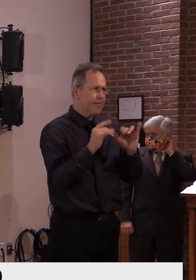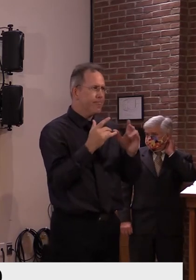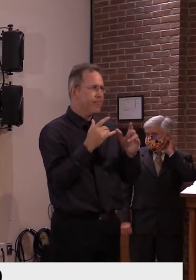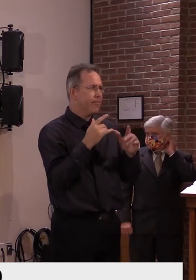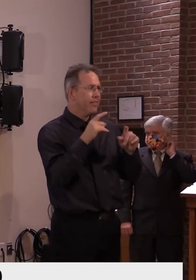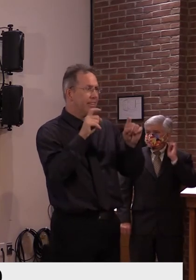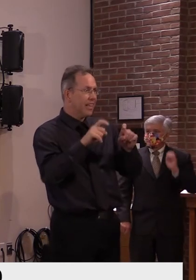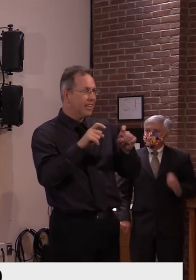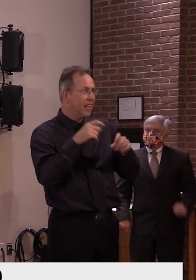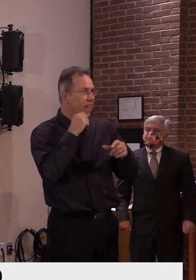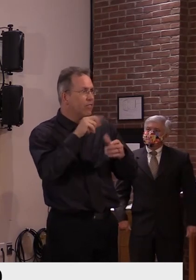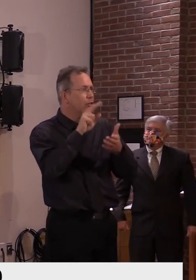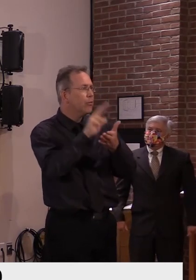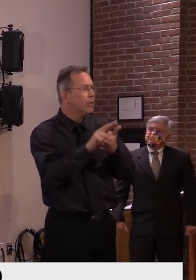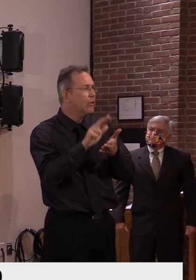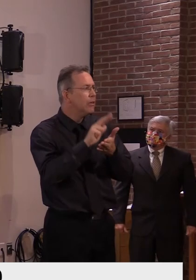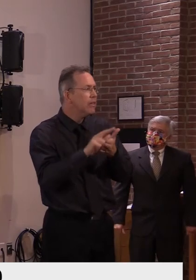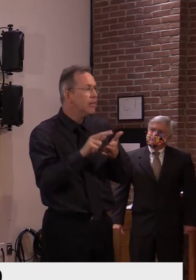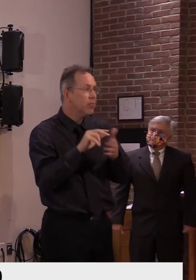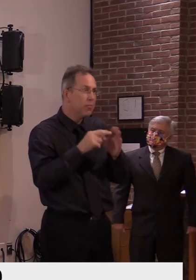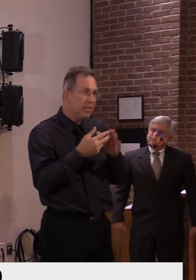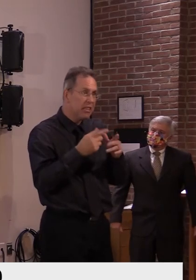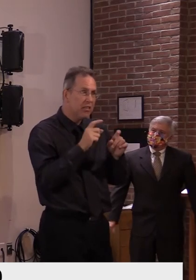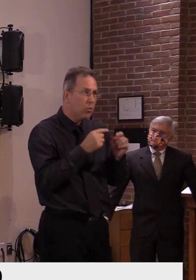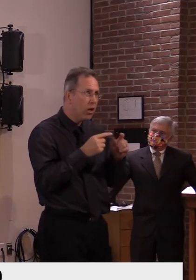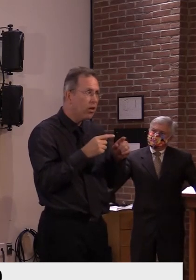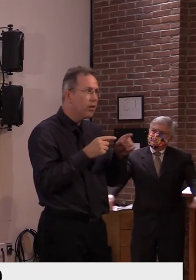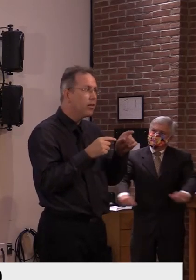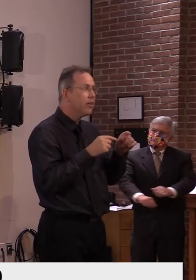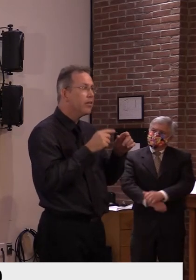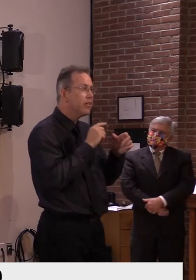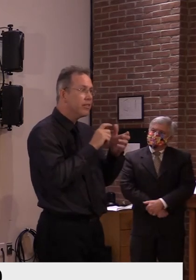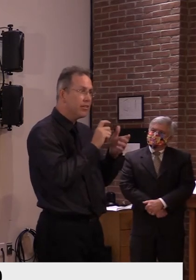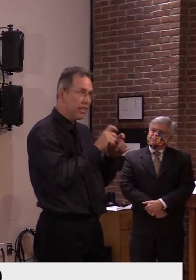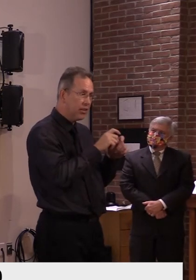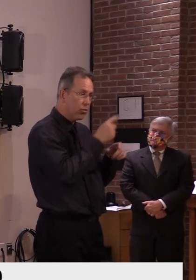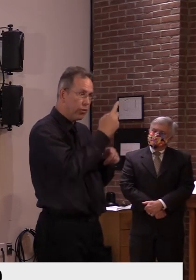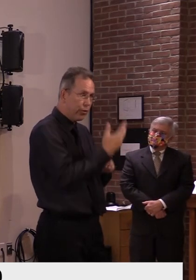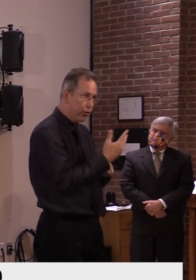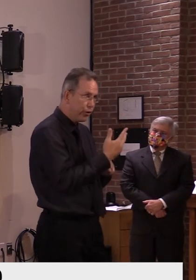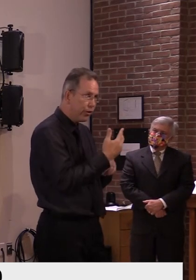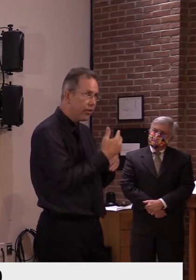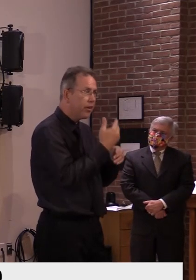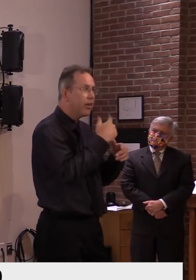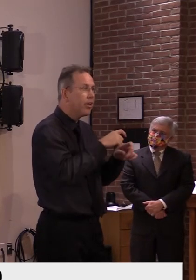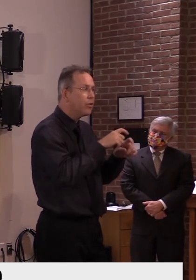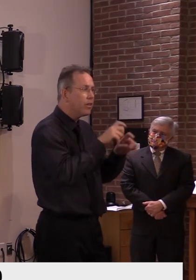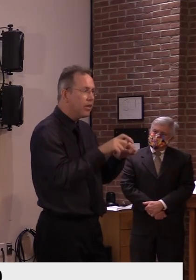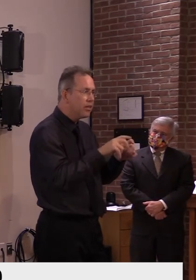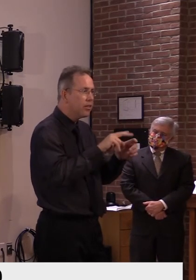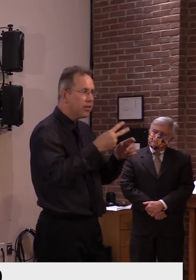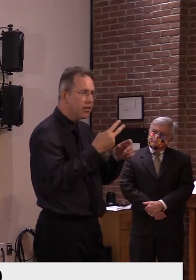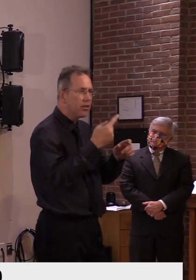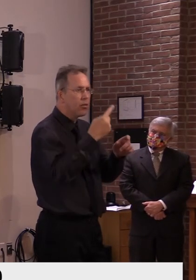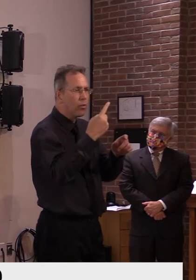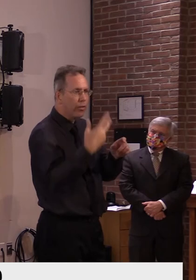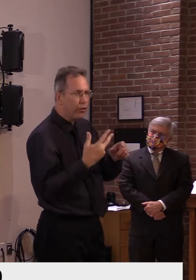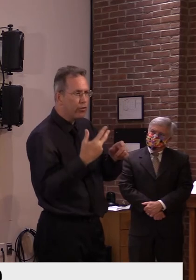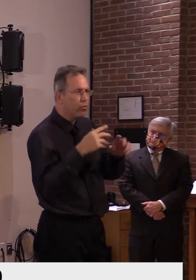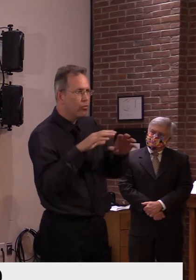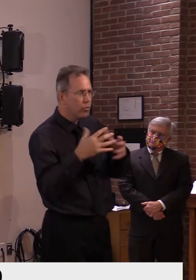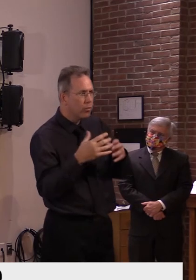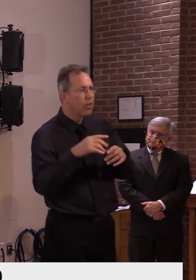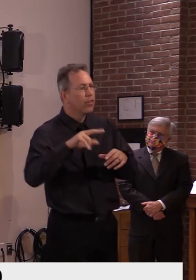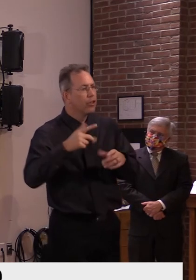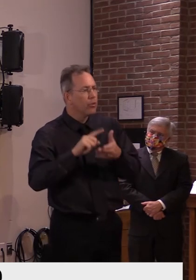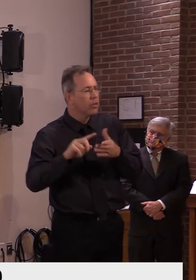um, might be responsible for what's happened. And again, testing is not prevention. Testing just